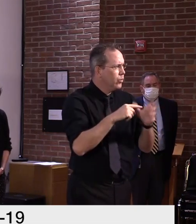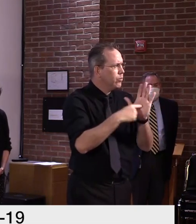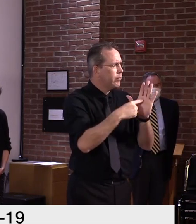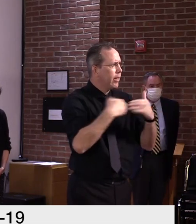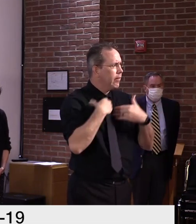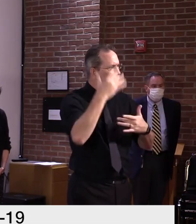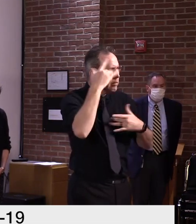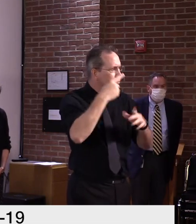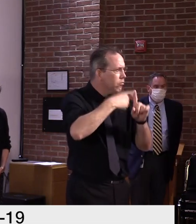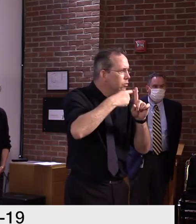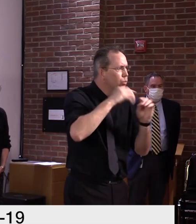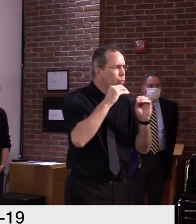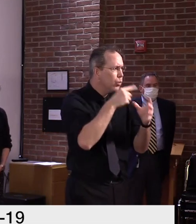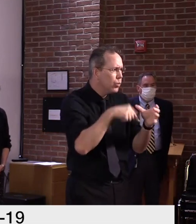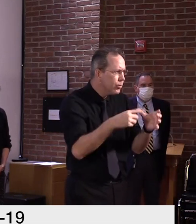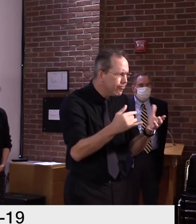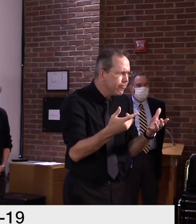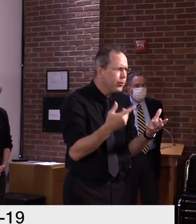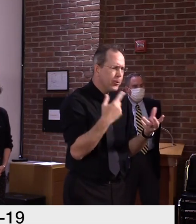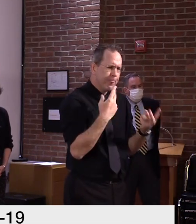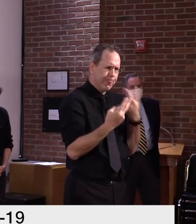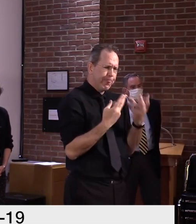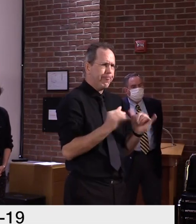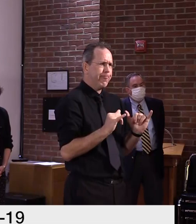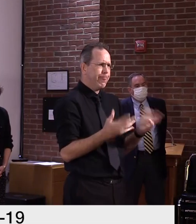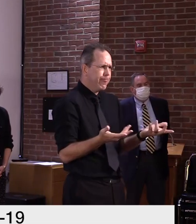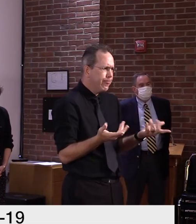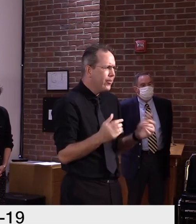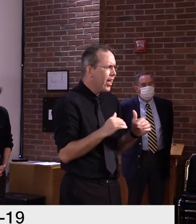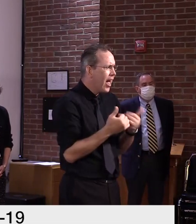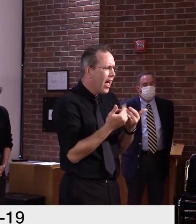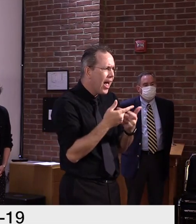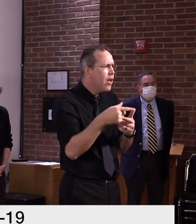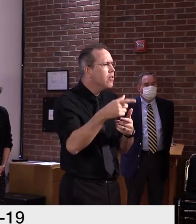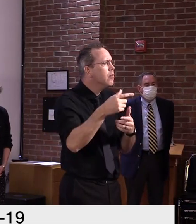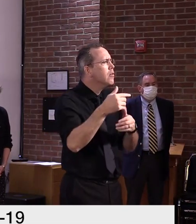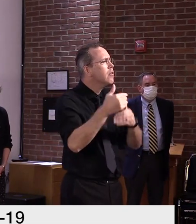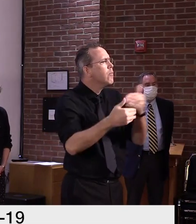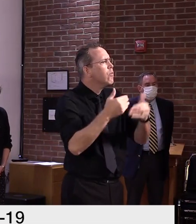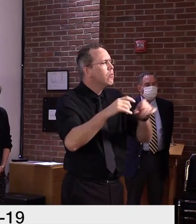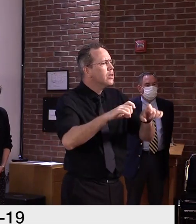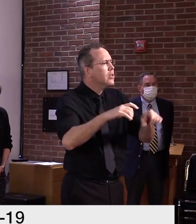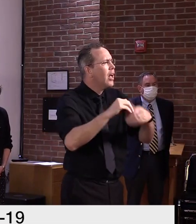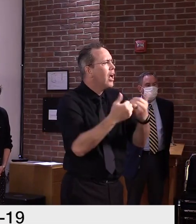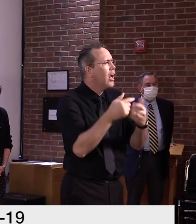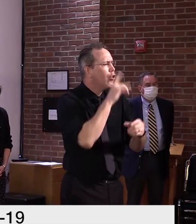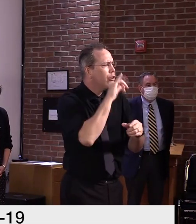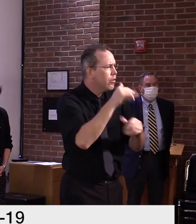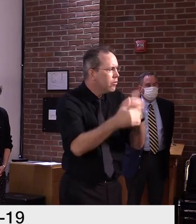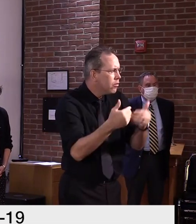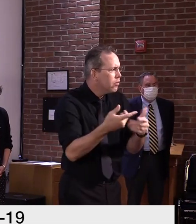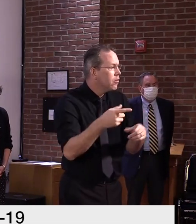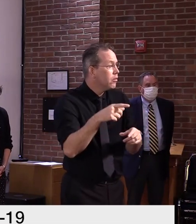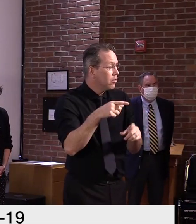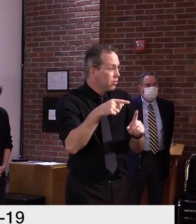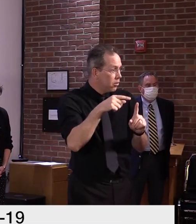systematic factors related to the performance of the test or the time elapsed between the two tests.